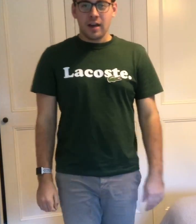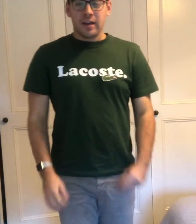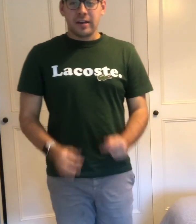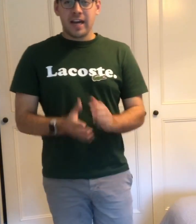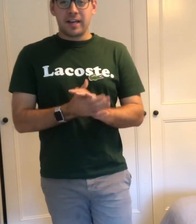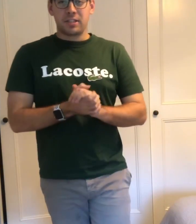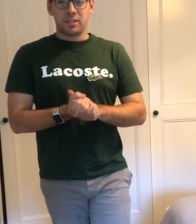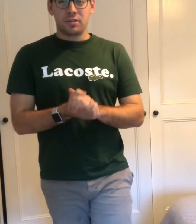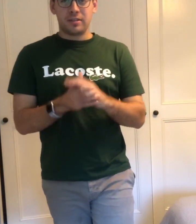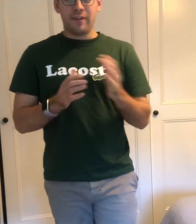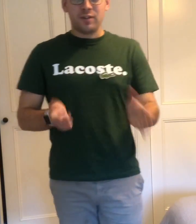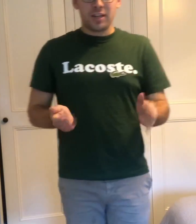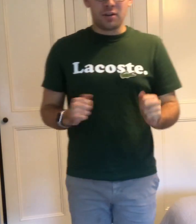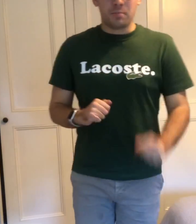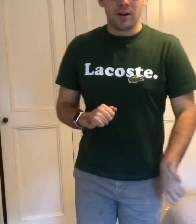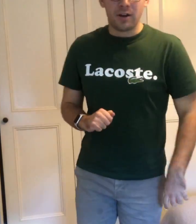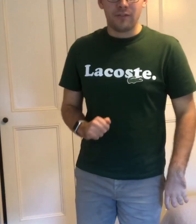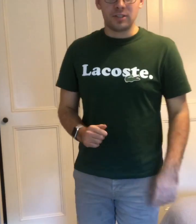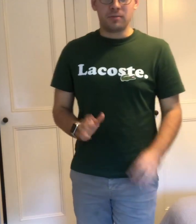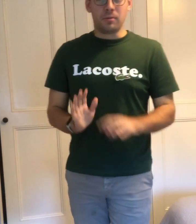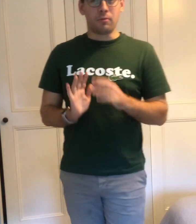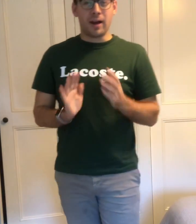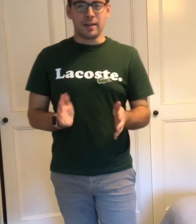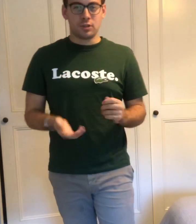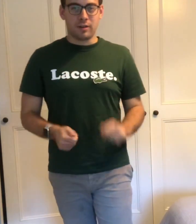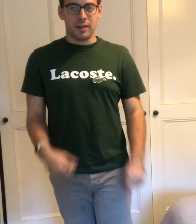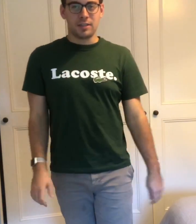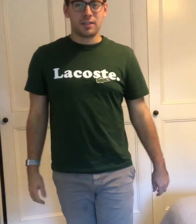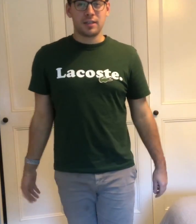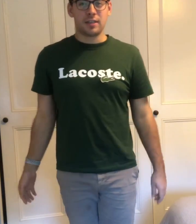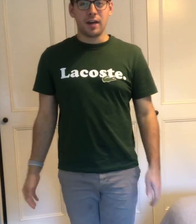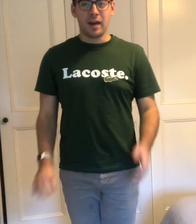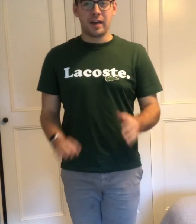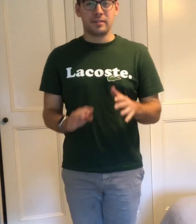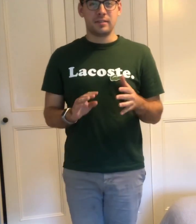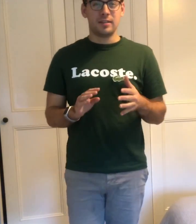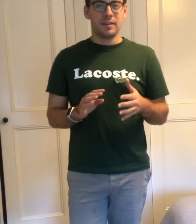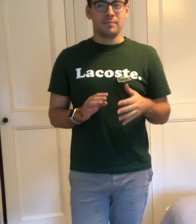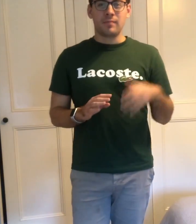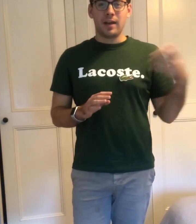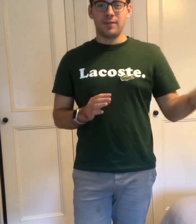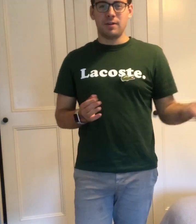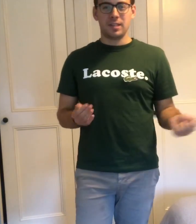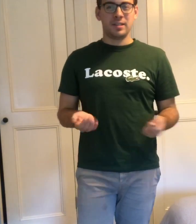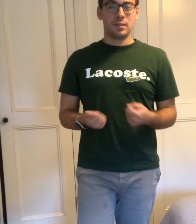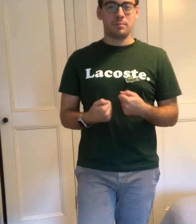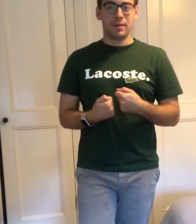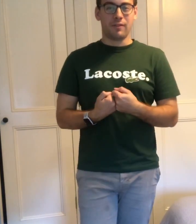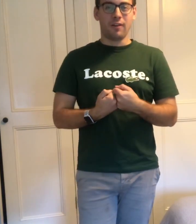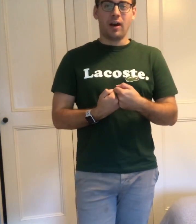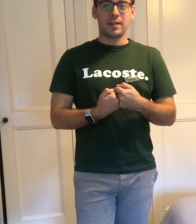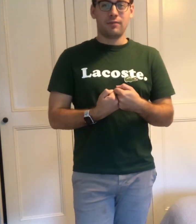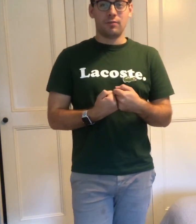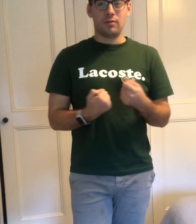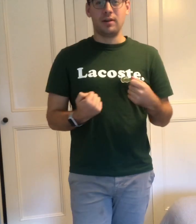Yes, you should definitely go to Perth. It's a great Australian city and even though it is a bit of a flight for